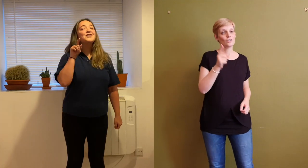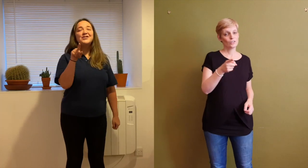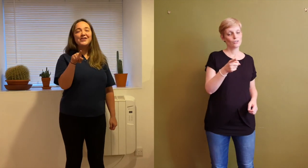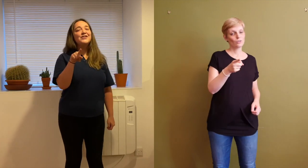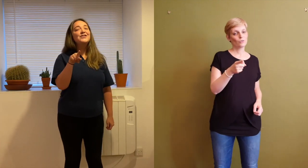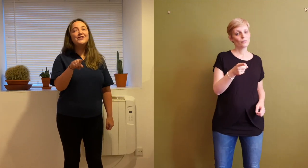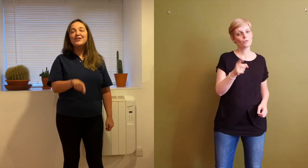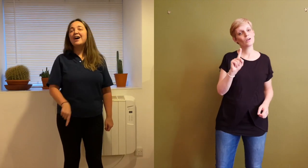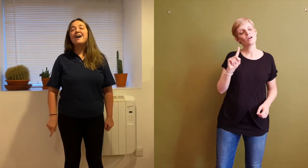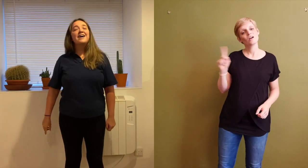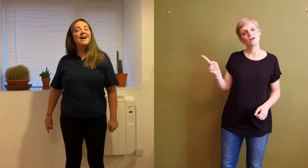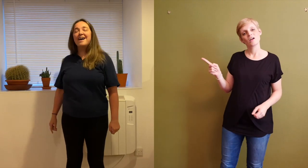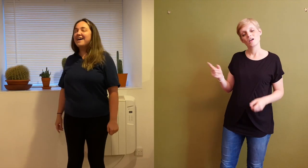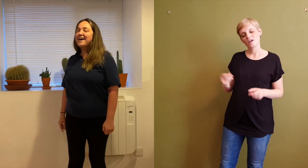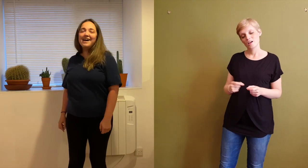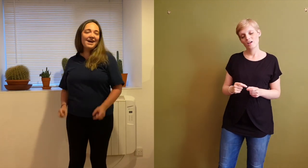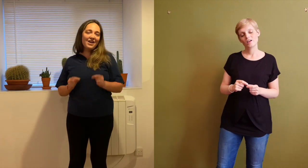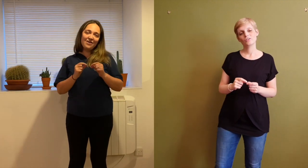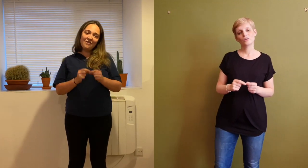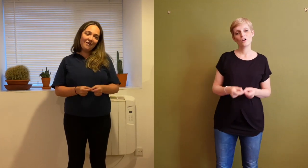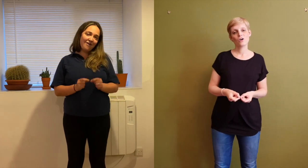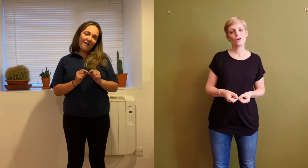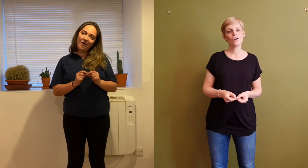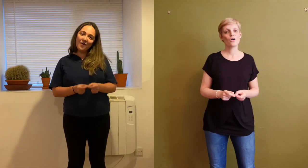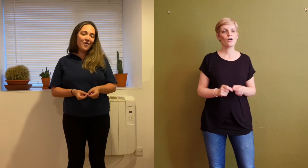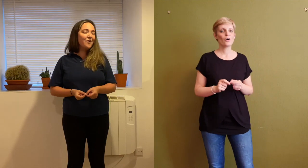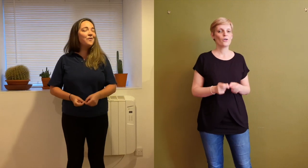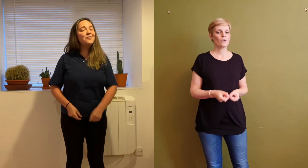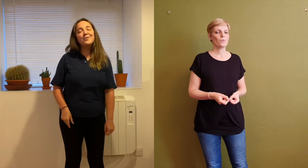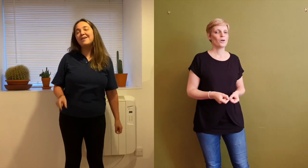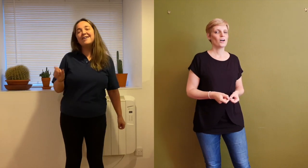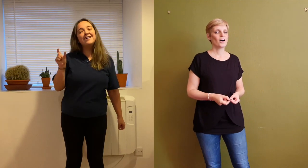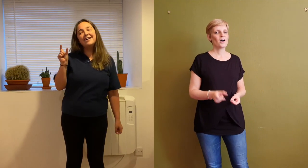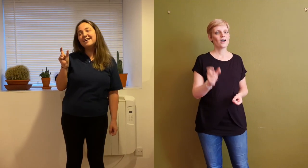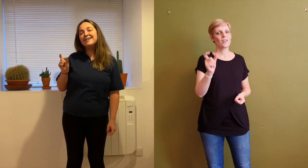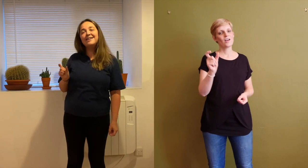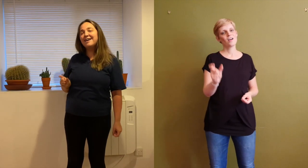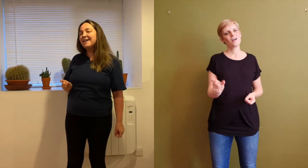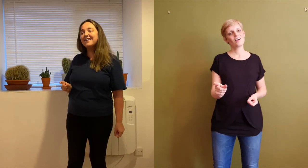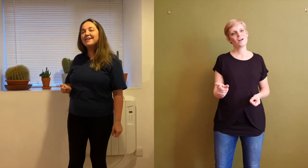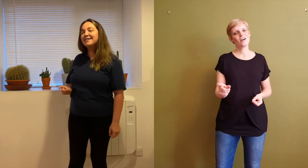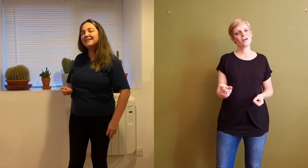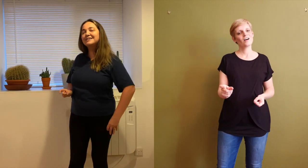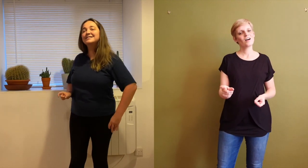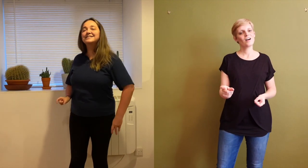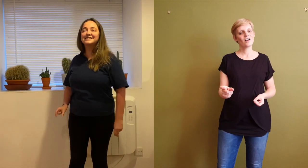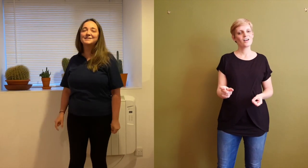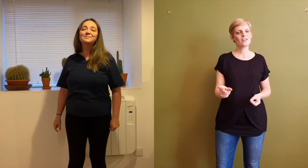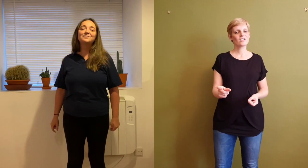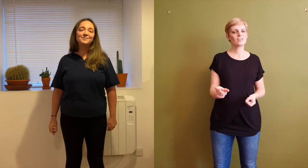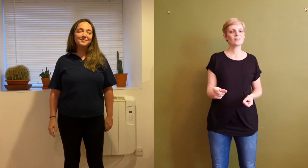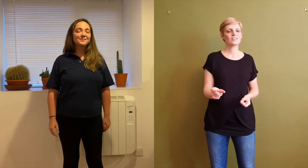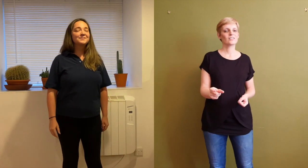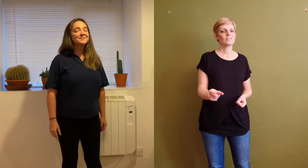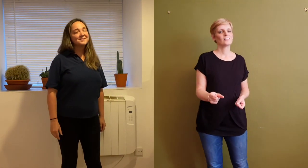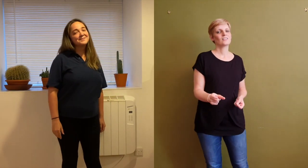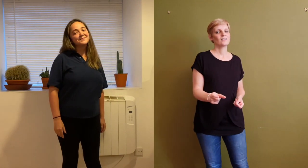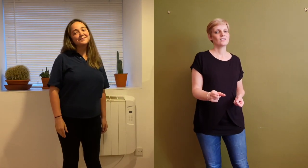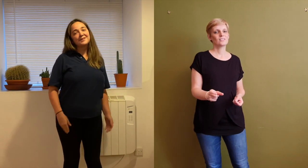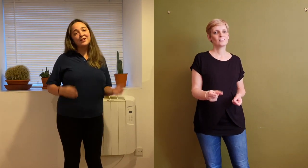You define no one else